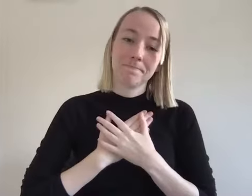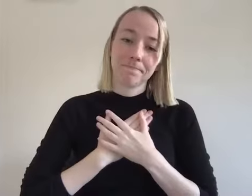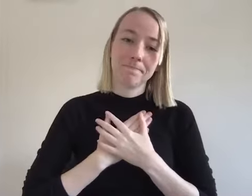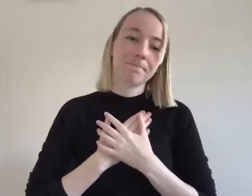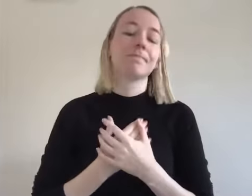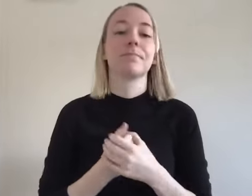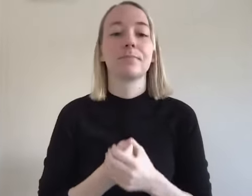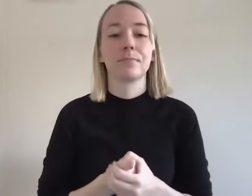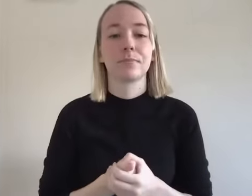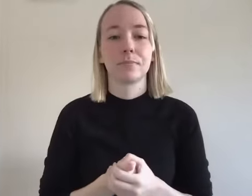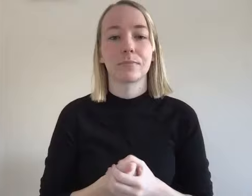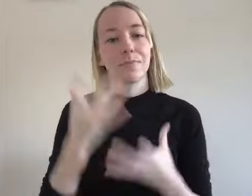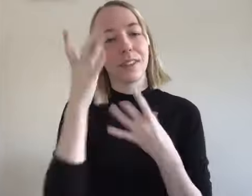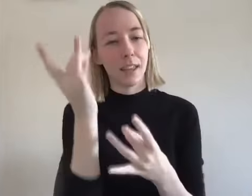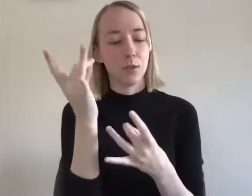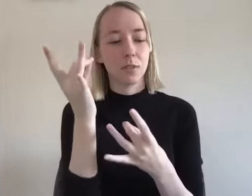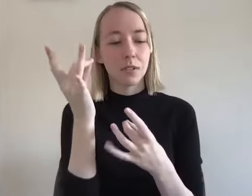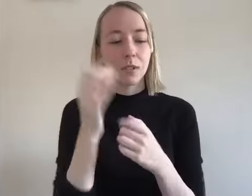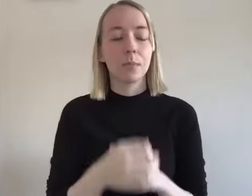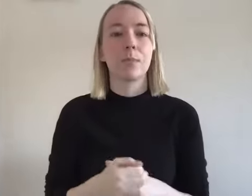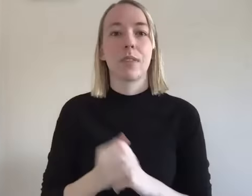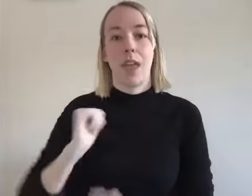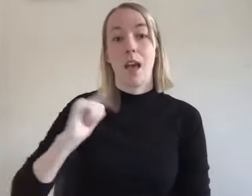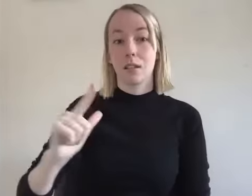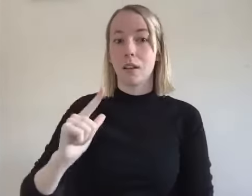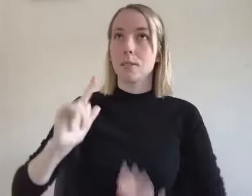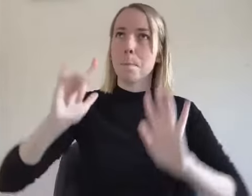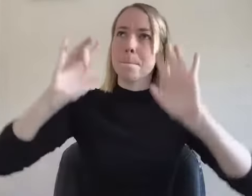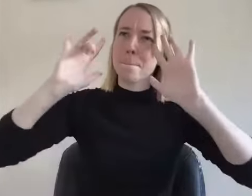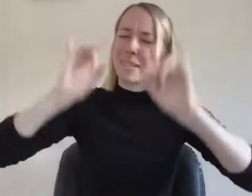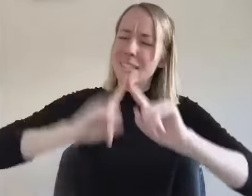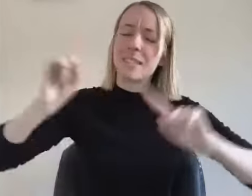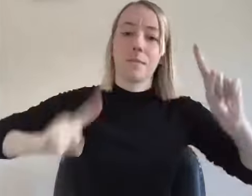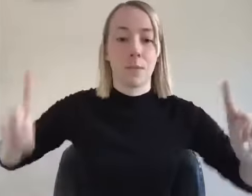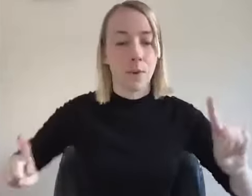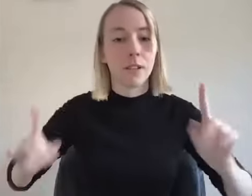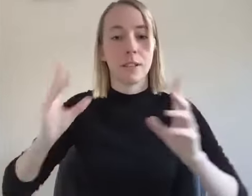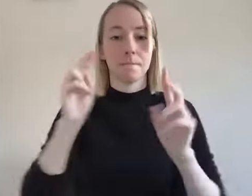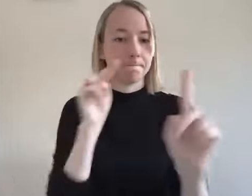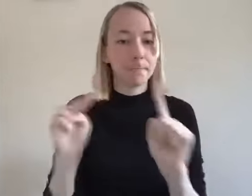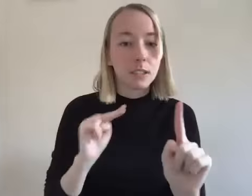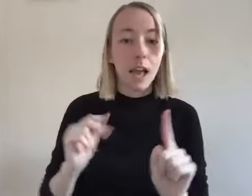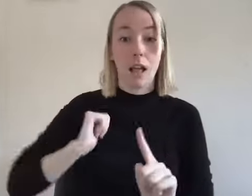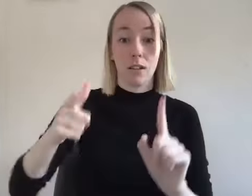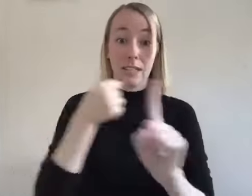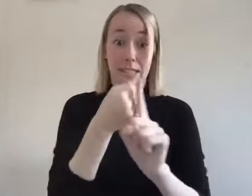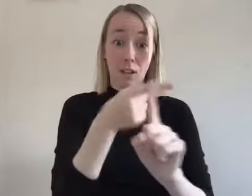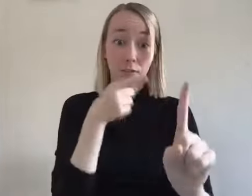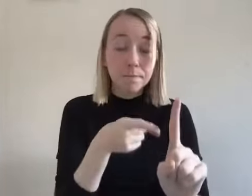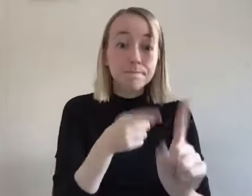you know if you it's it's interesting al-anon has so many perspectives and it there's a al-anon itself